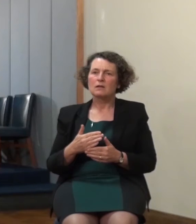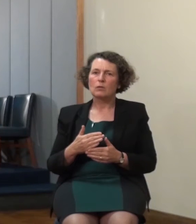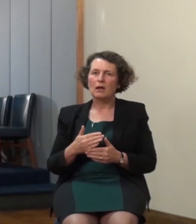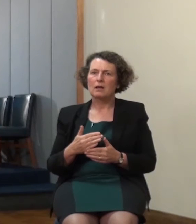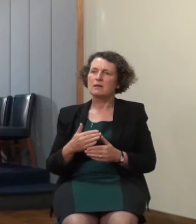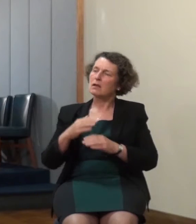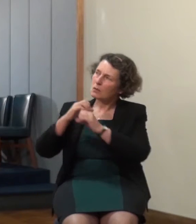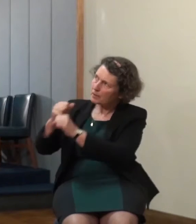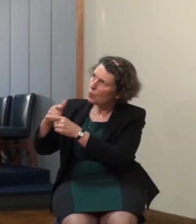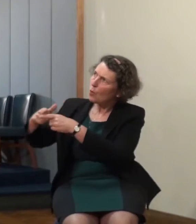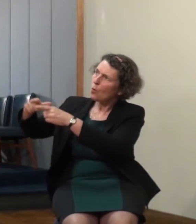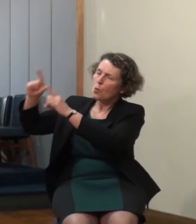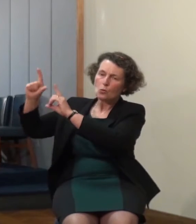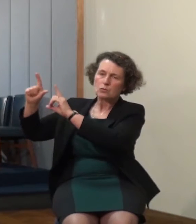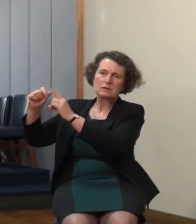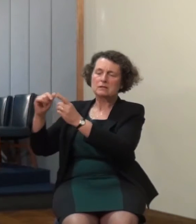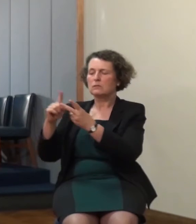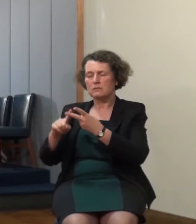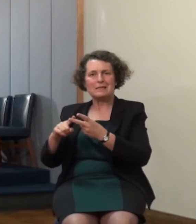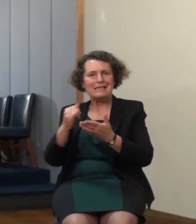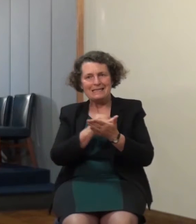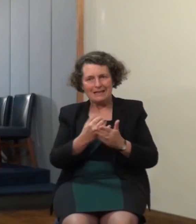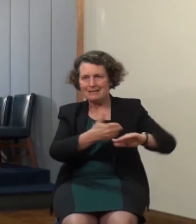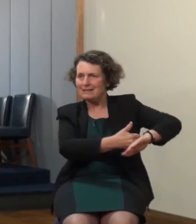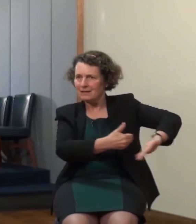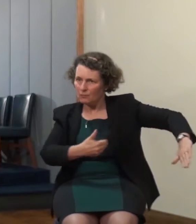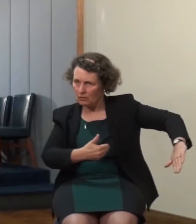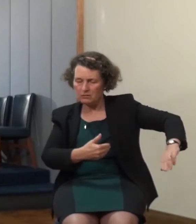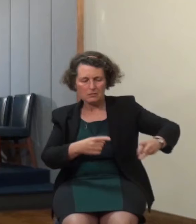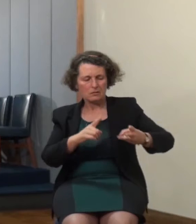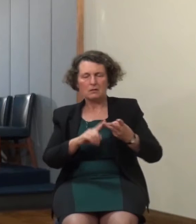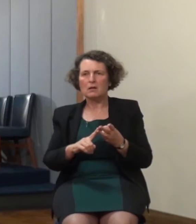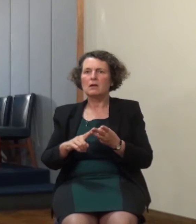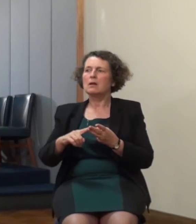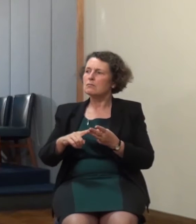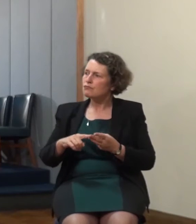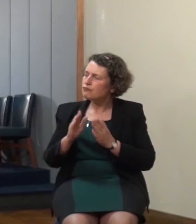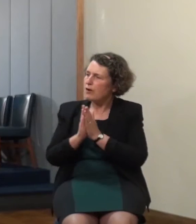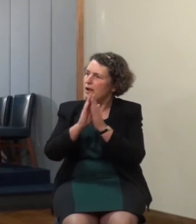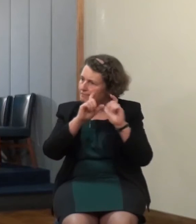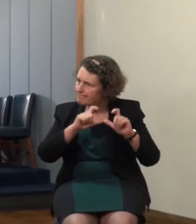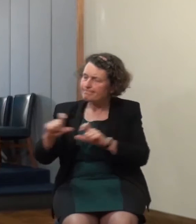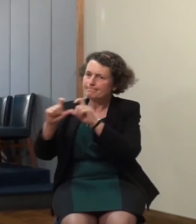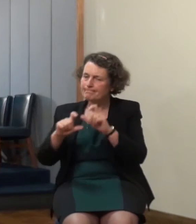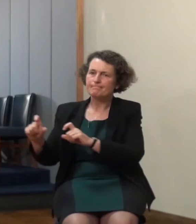separation from sin and from the world your breath on us and especially for others